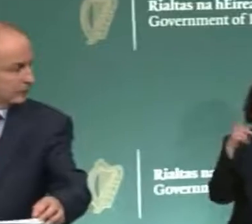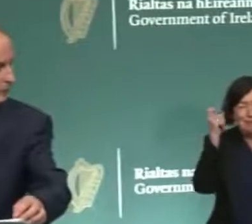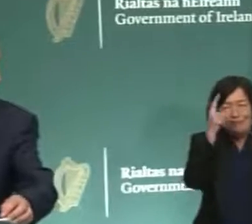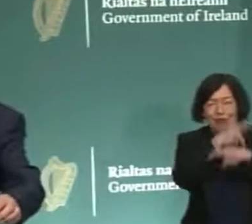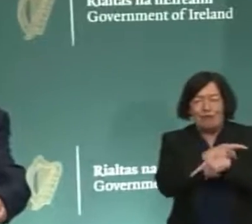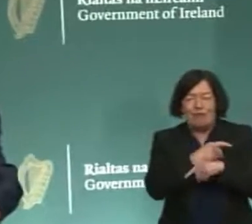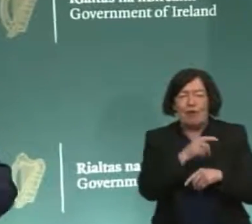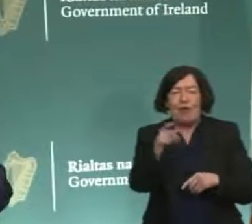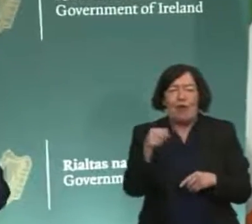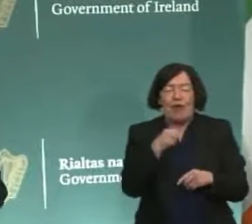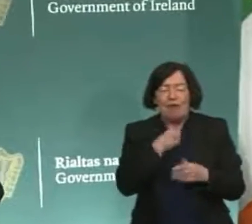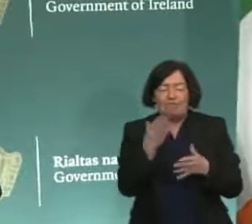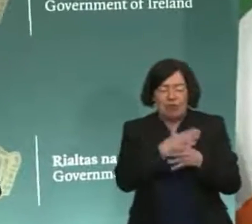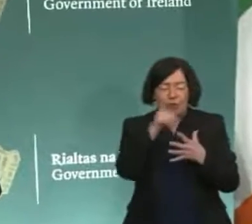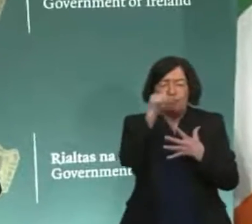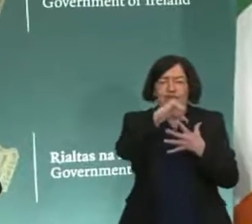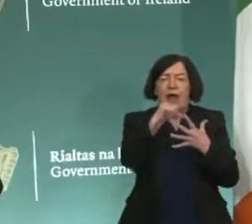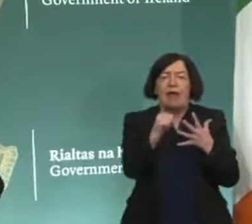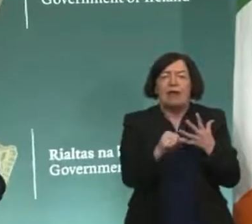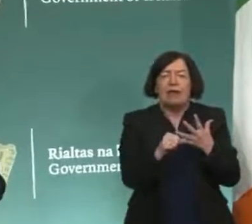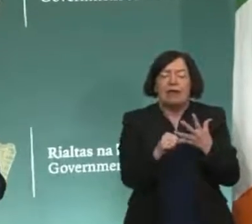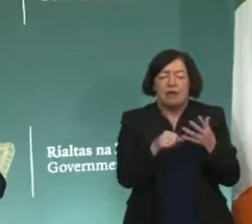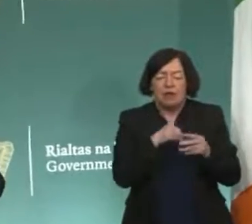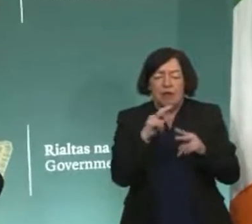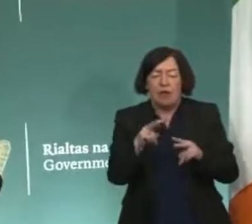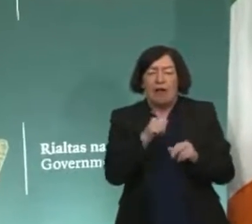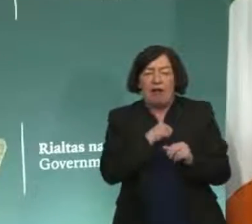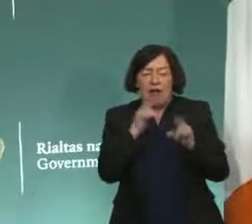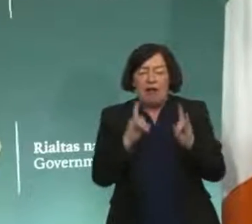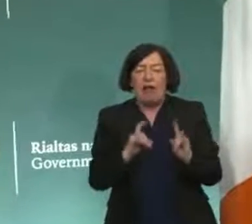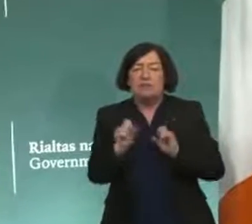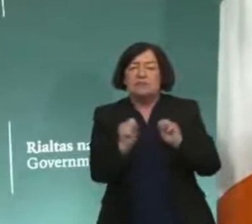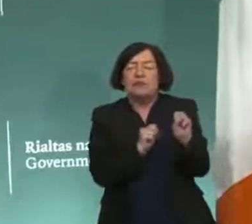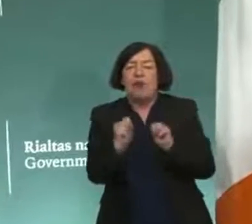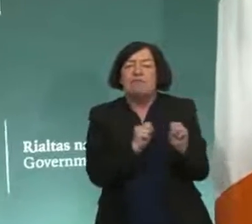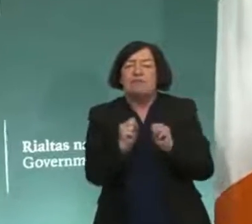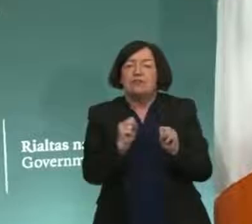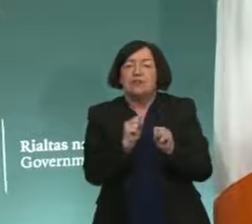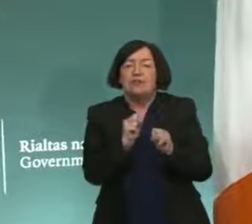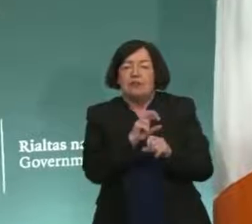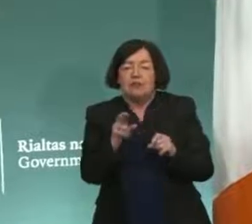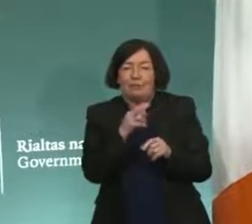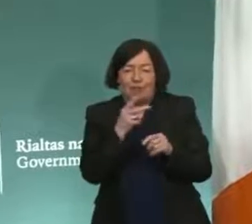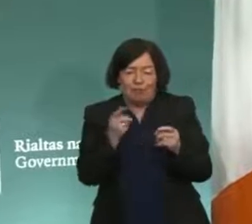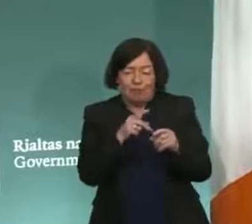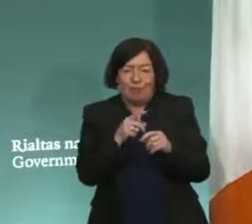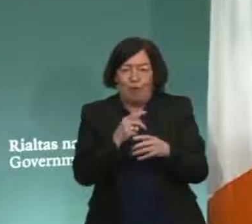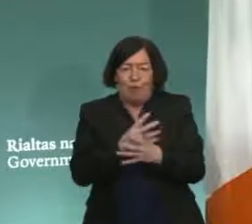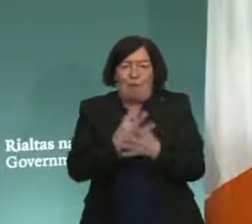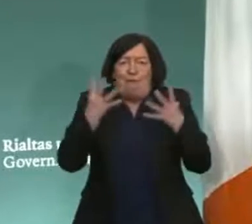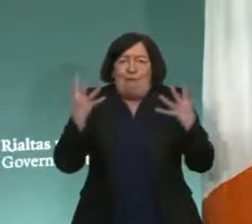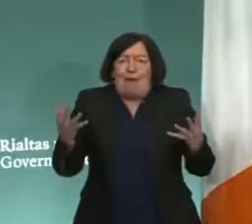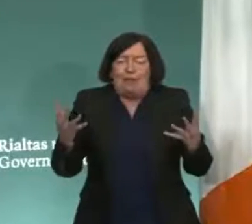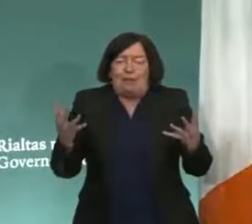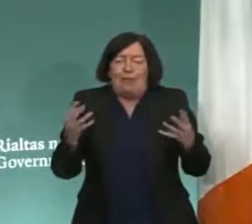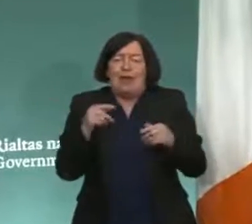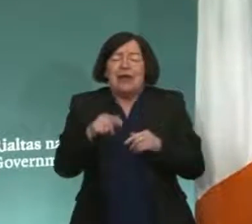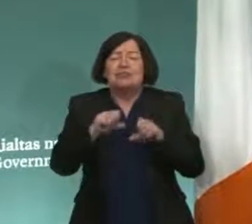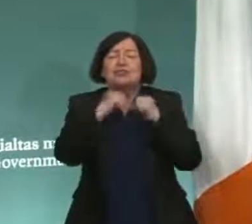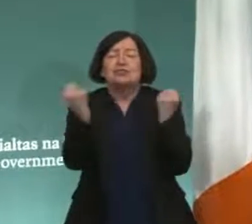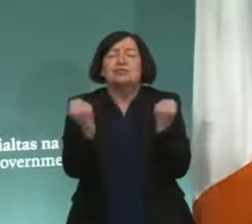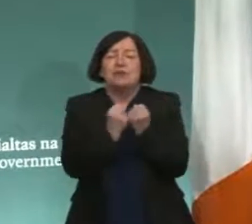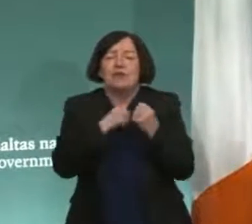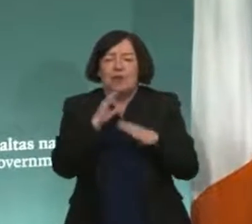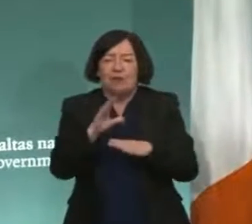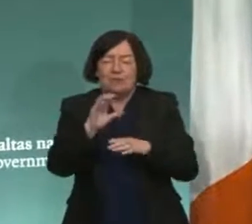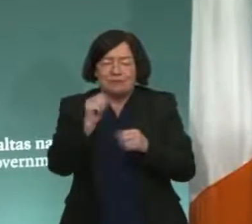Our sole priority is to ensure that our health service does not become overwhelmed. As a society, we